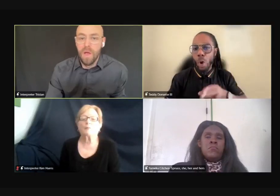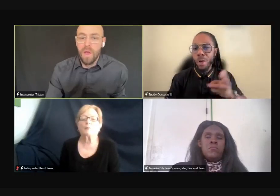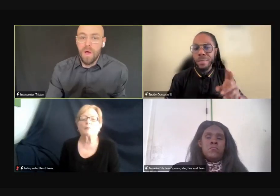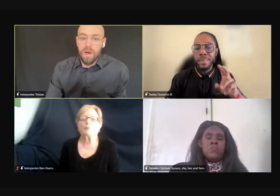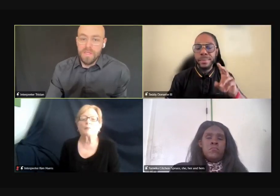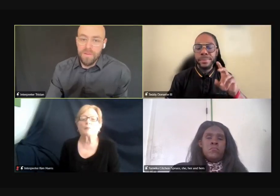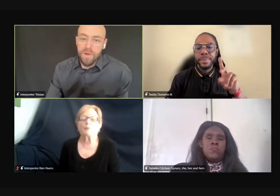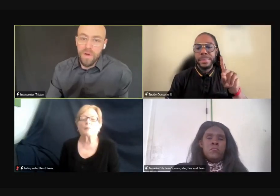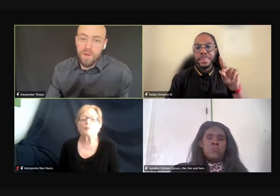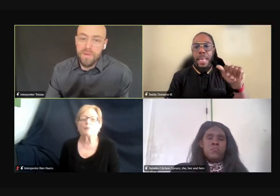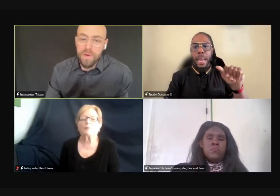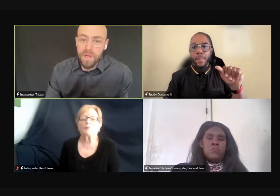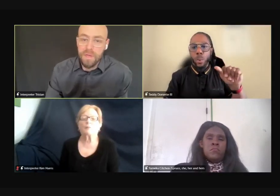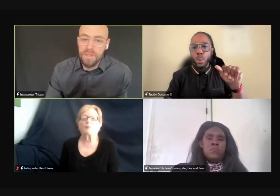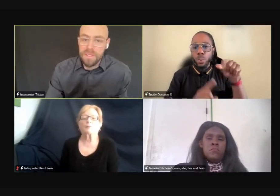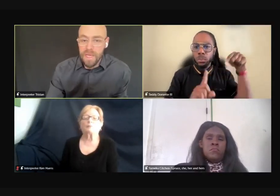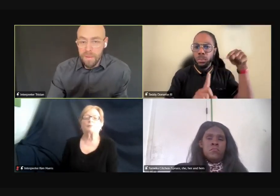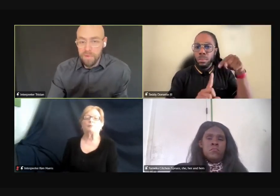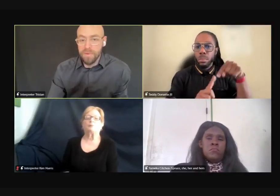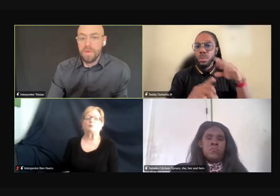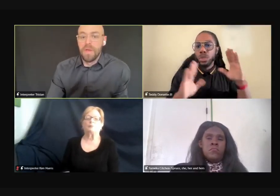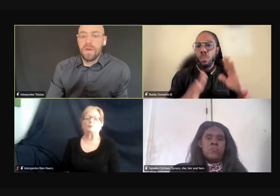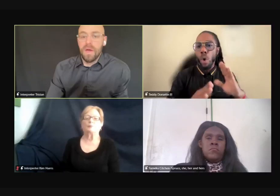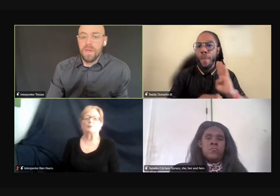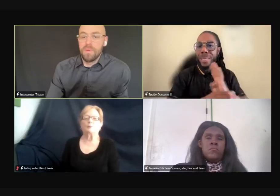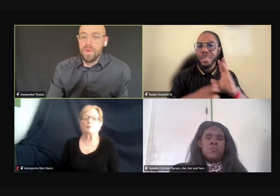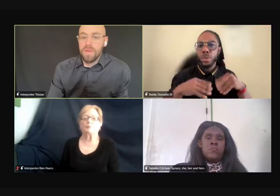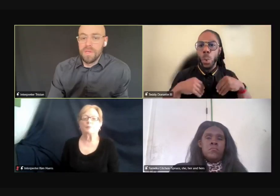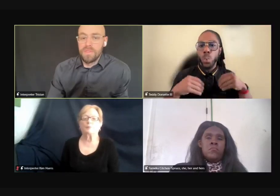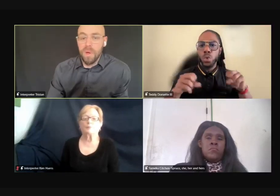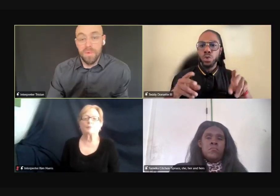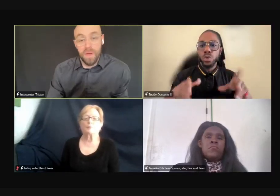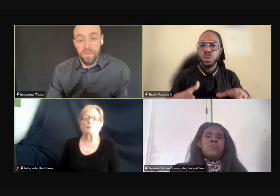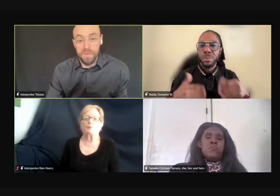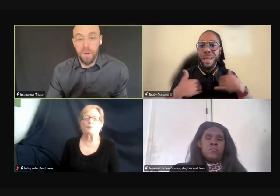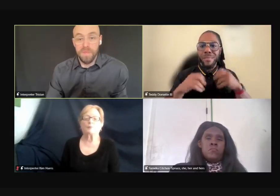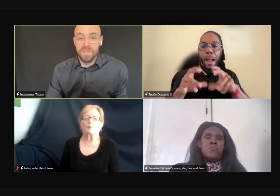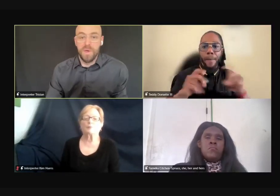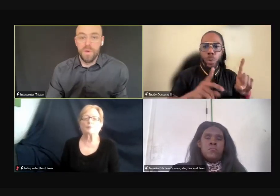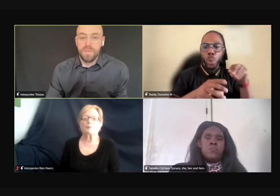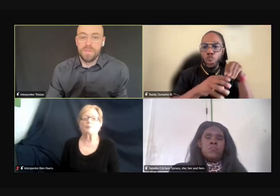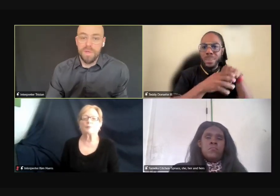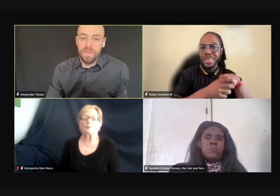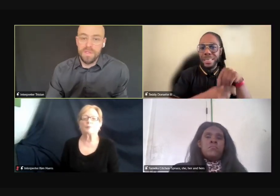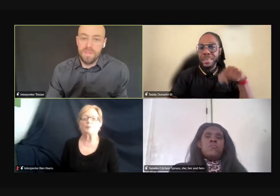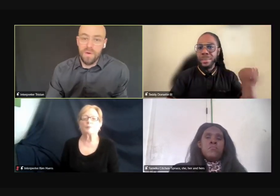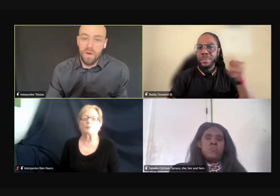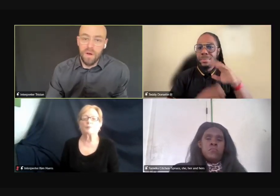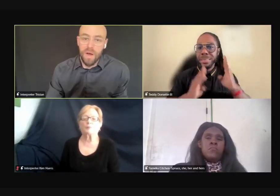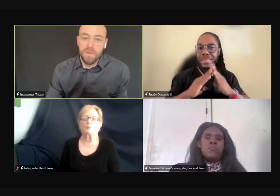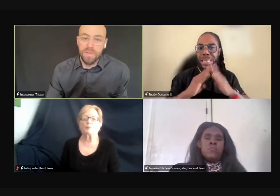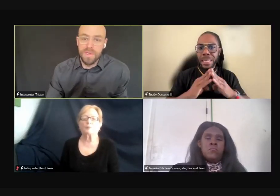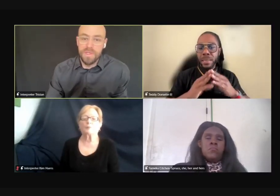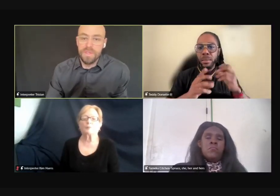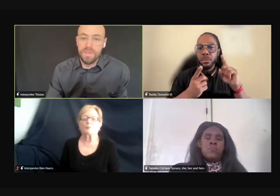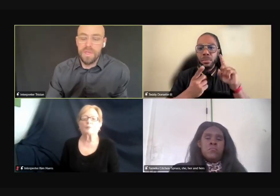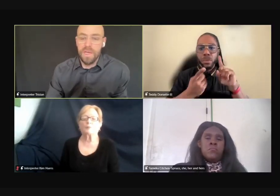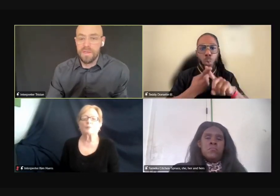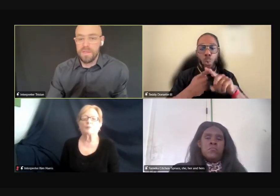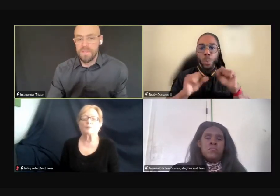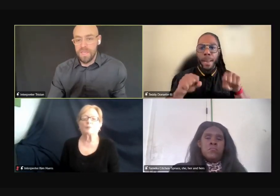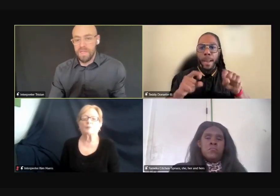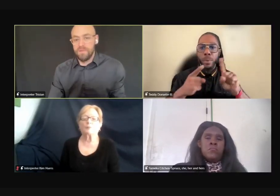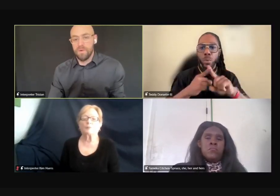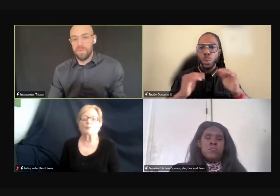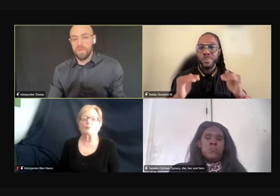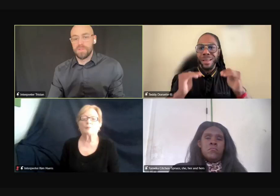for our deaf and hard of hearing disabled, uh, community, small, of small business owners, because there are opportunities in the,